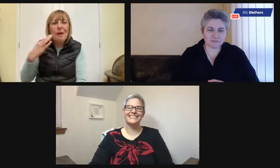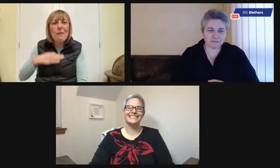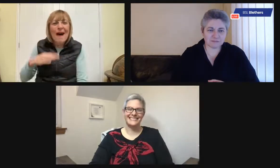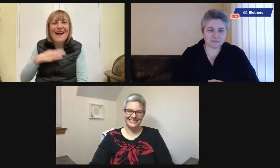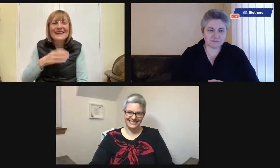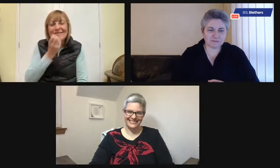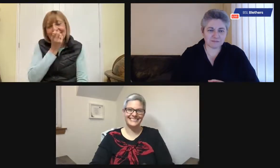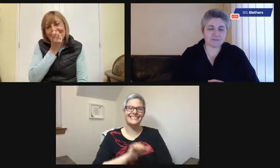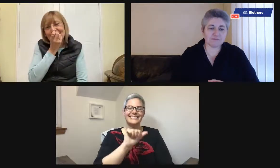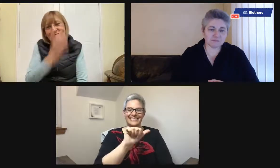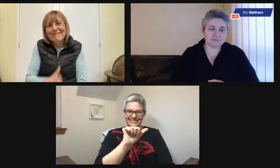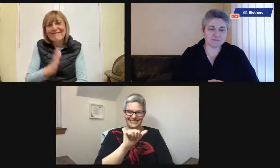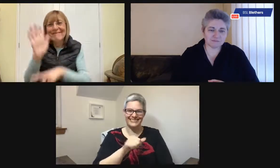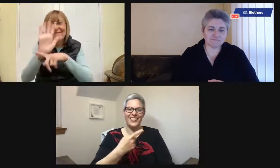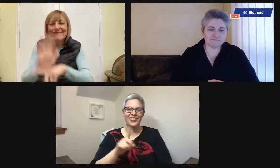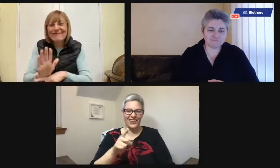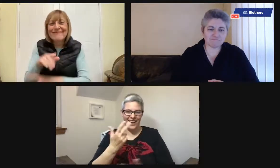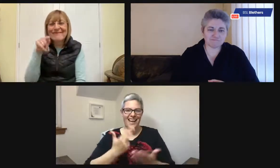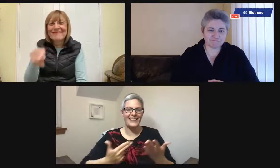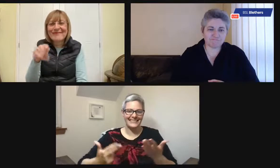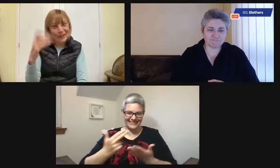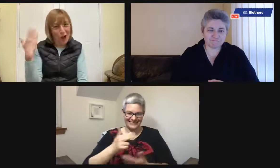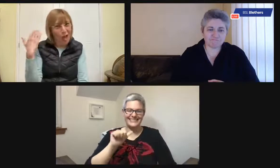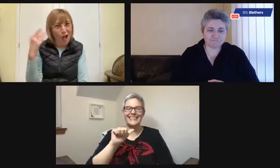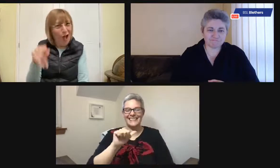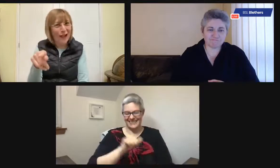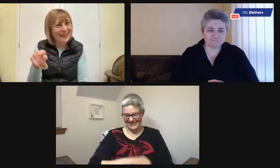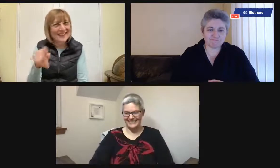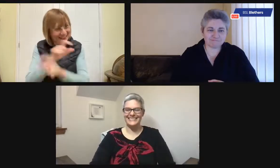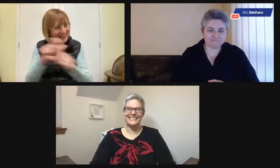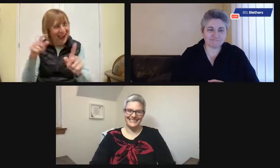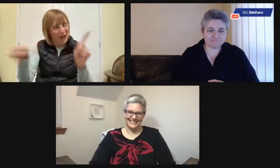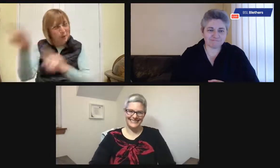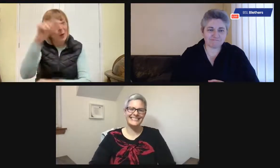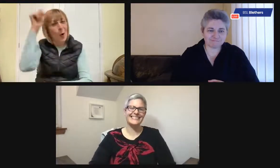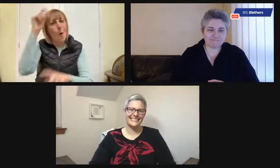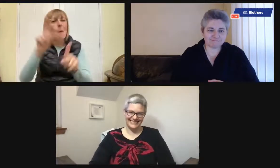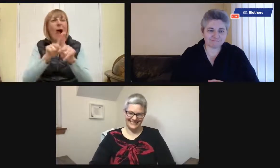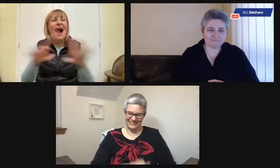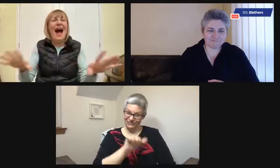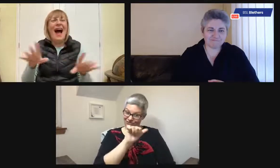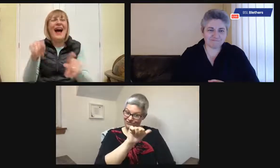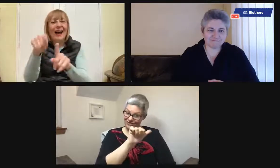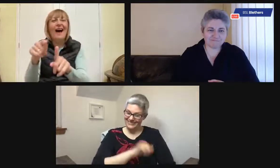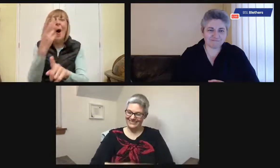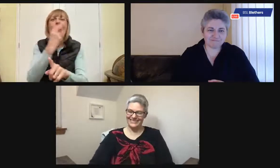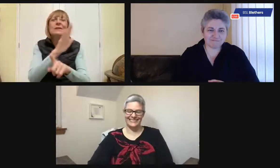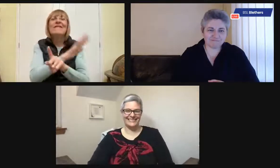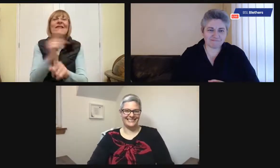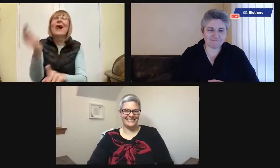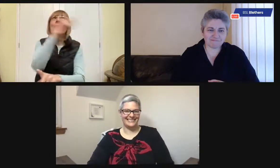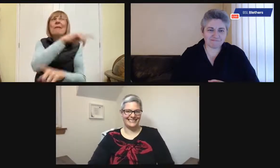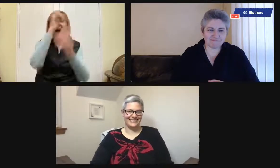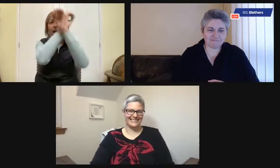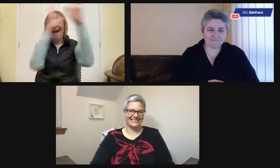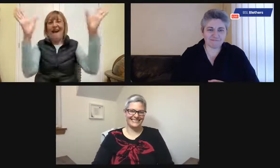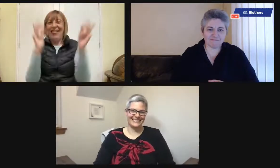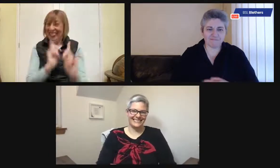You can, you know, black and white films of dogs and things, you know, those are not long ago. You can